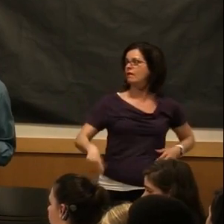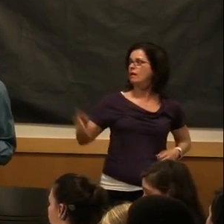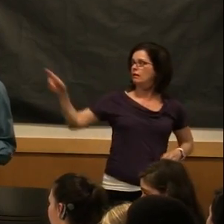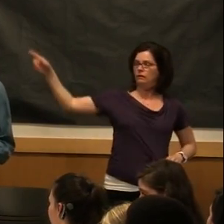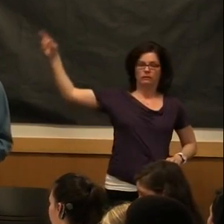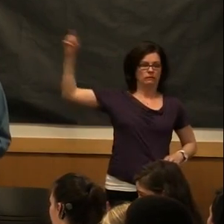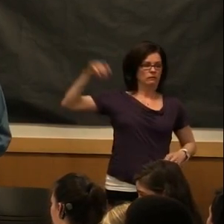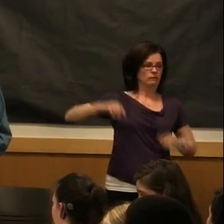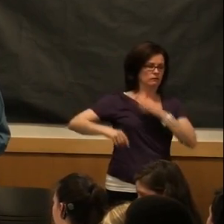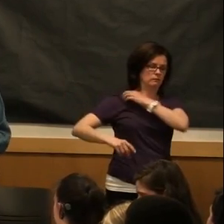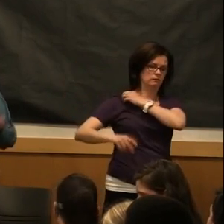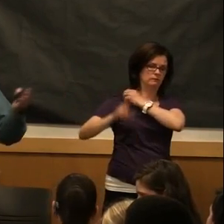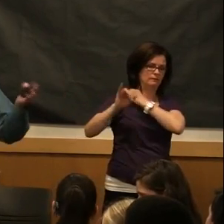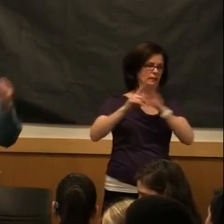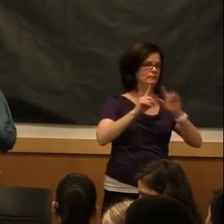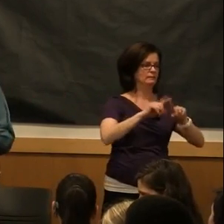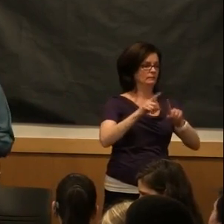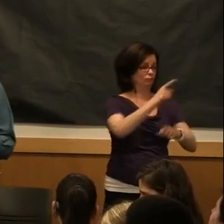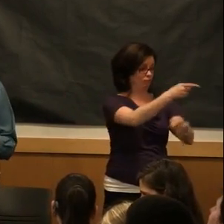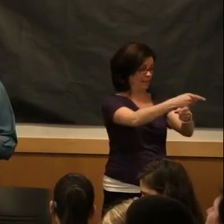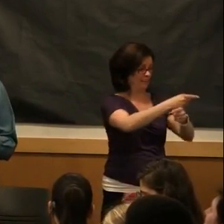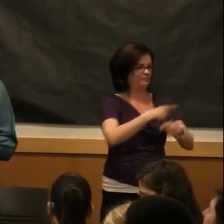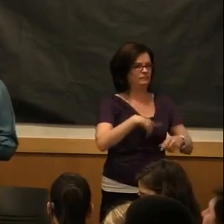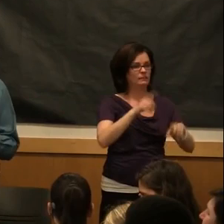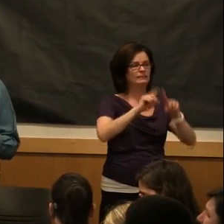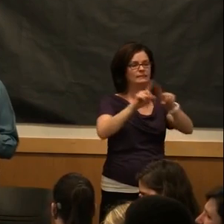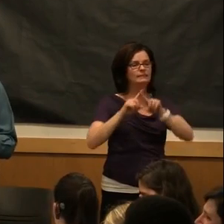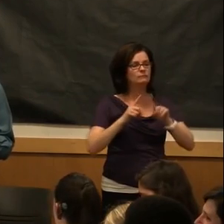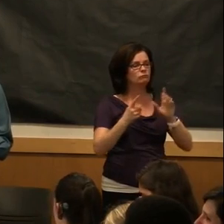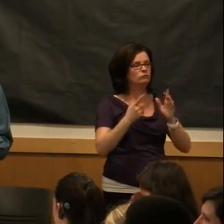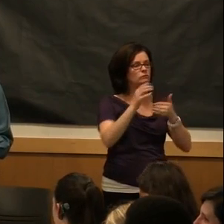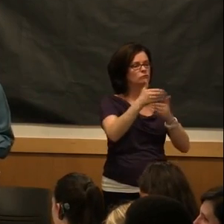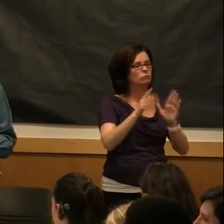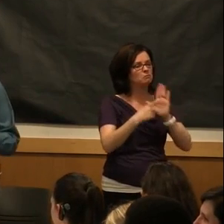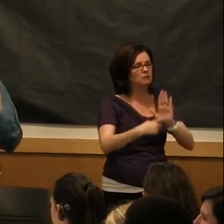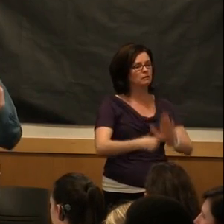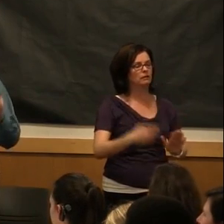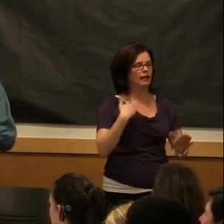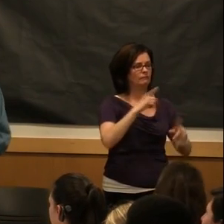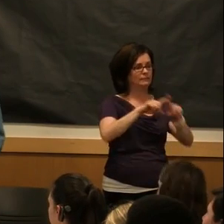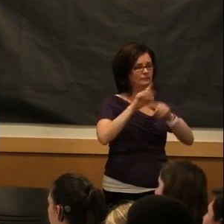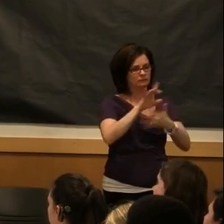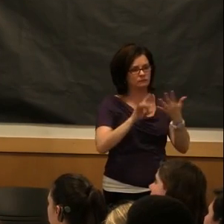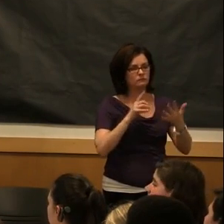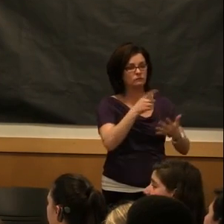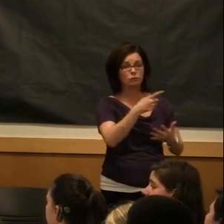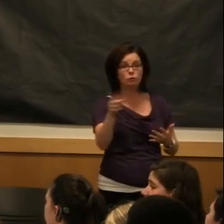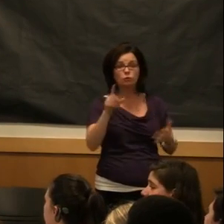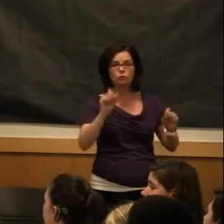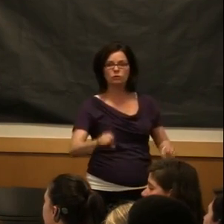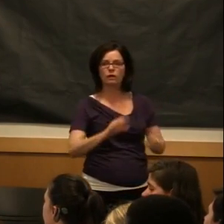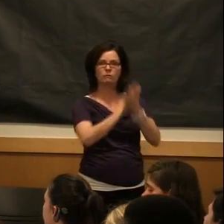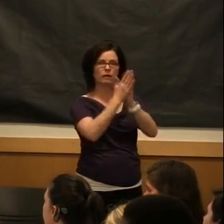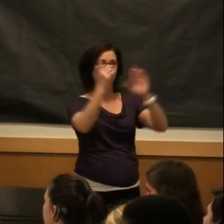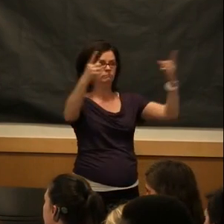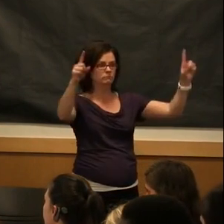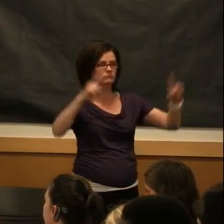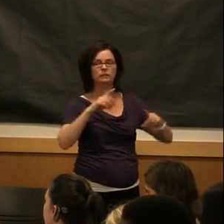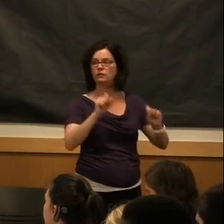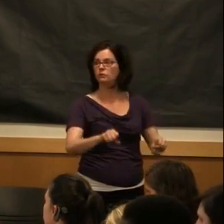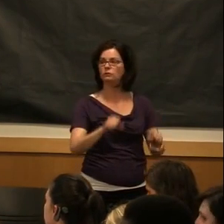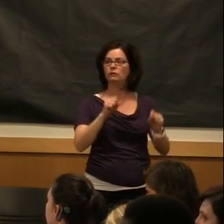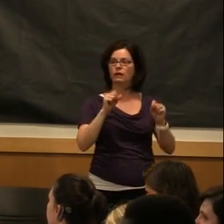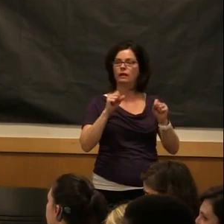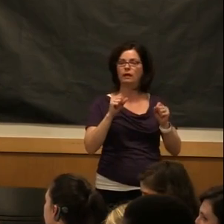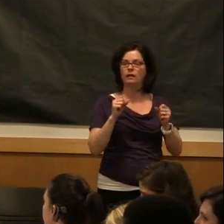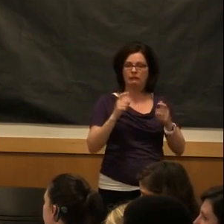So different room examples. Right. There's a lot of different options for you out there so you as an individual can be successful and that you can